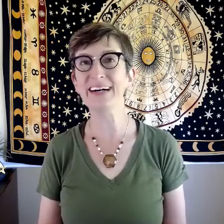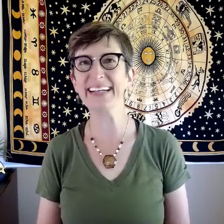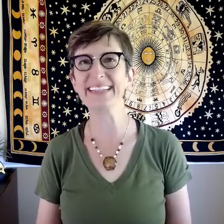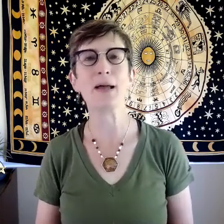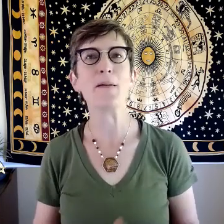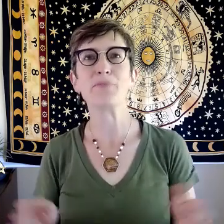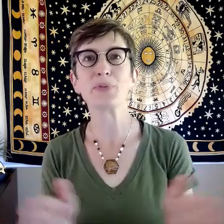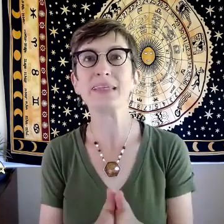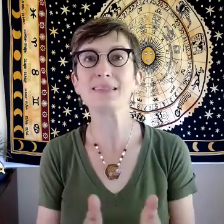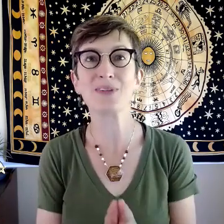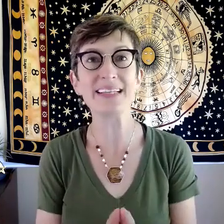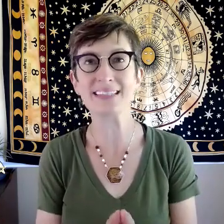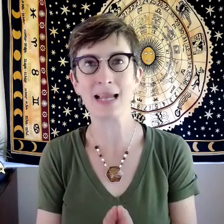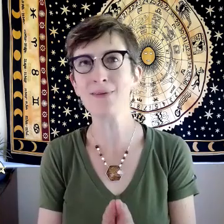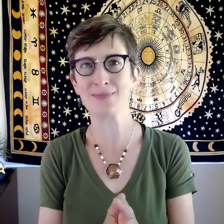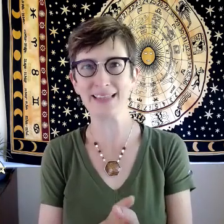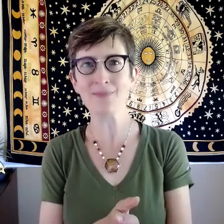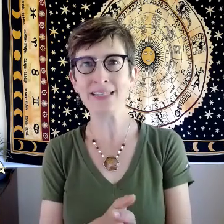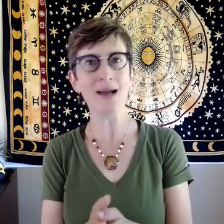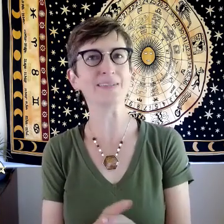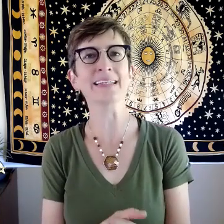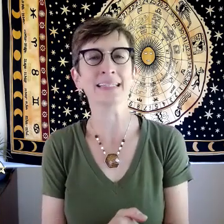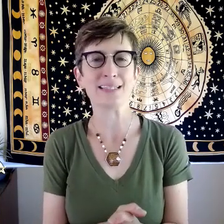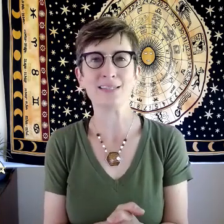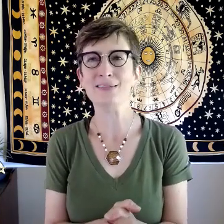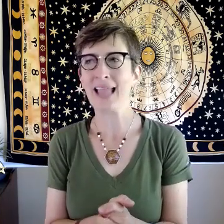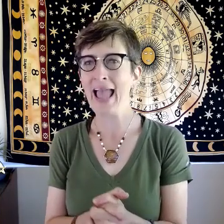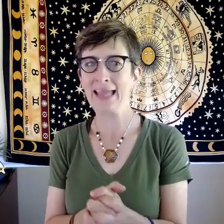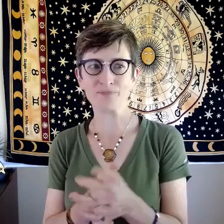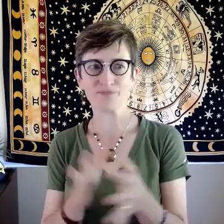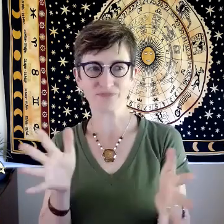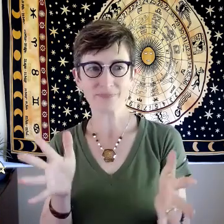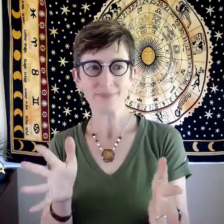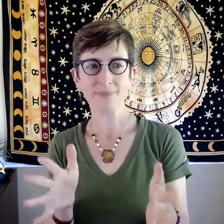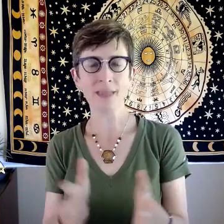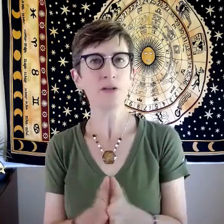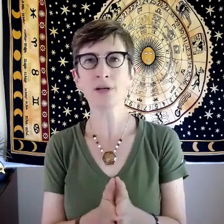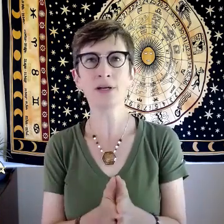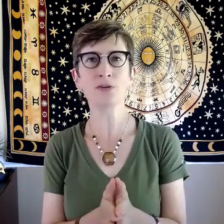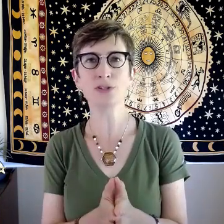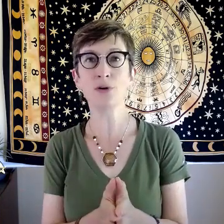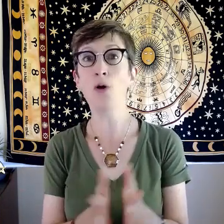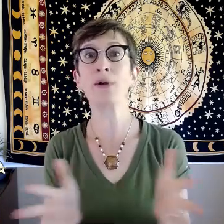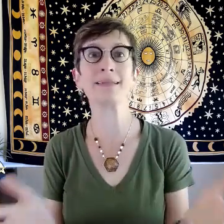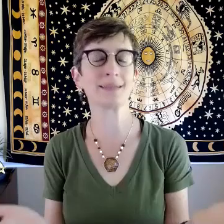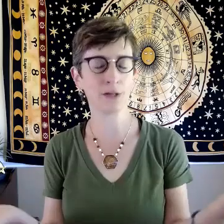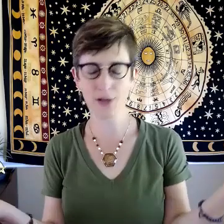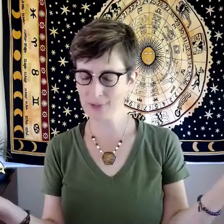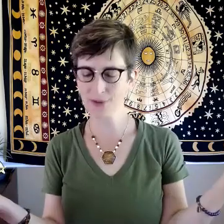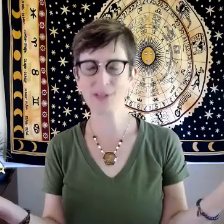on please please share with me let me know you can you can go to always you can always go to